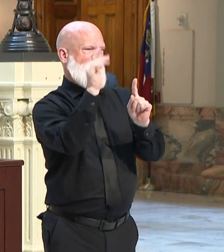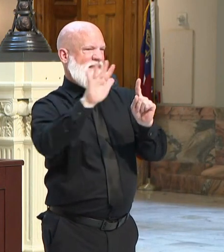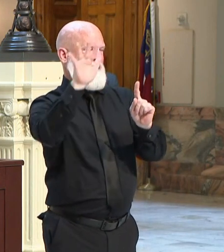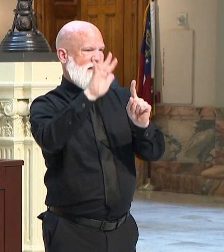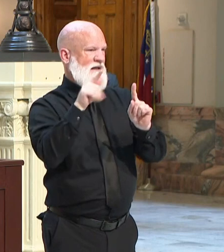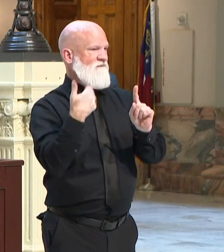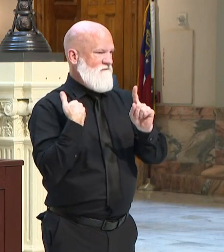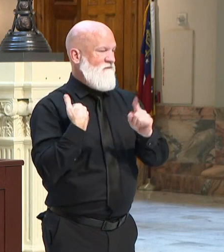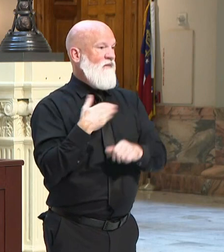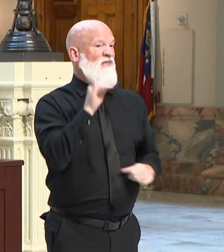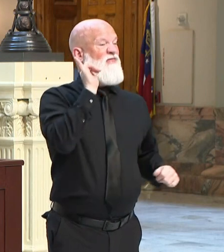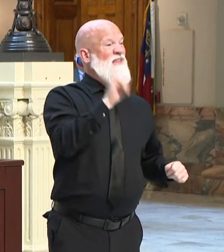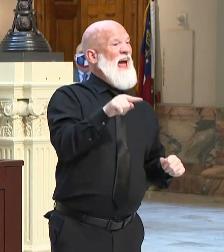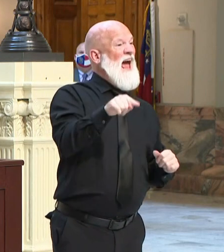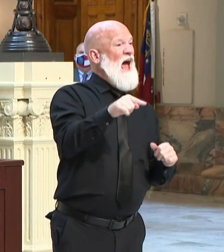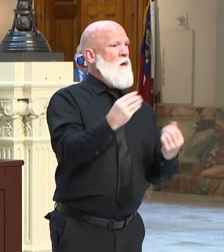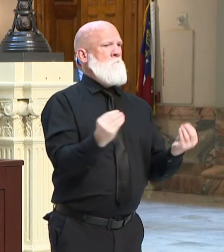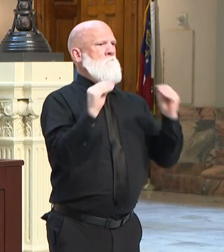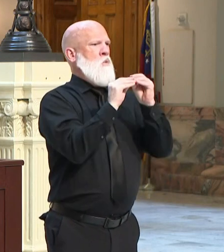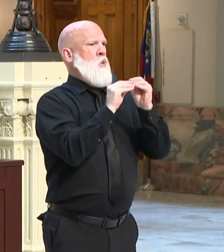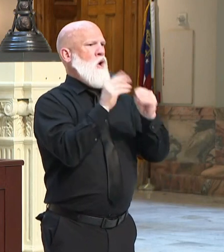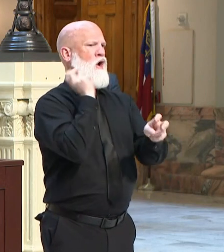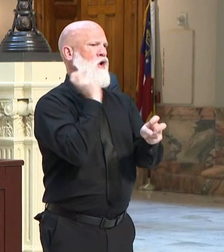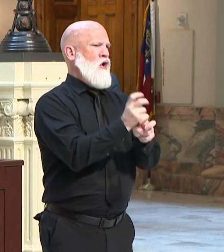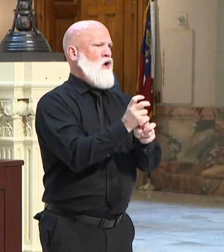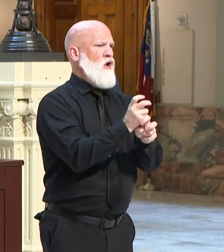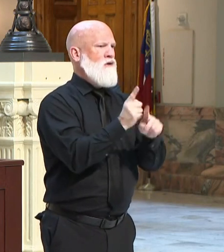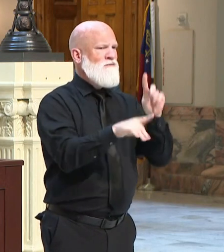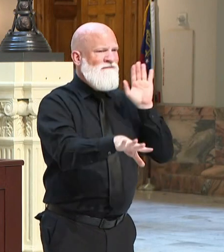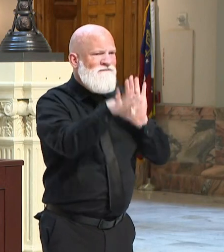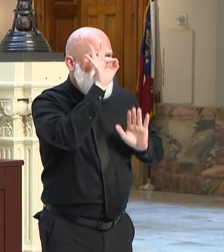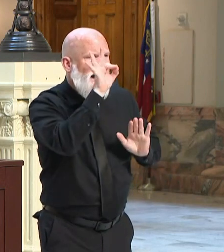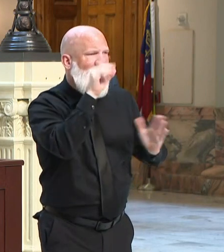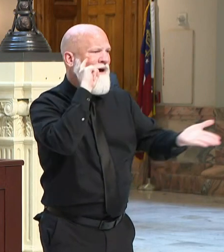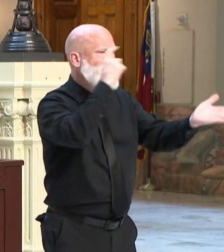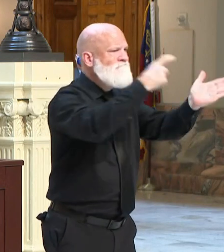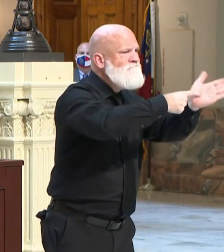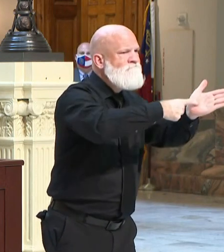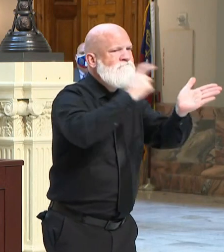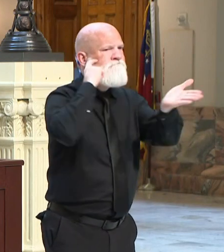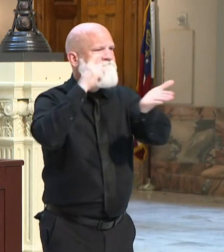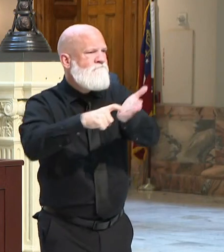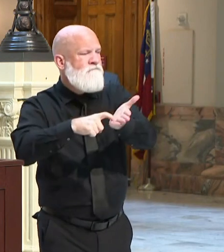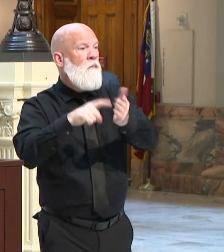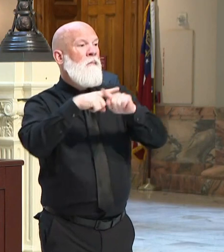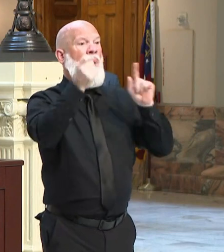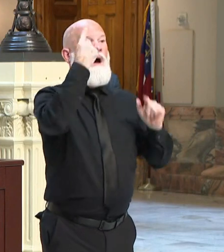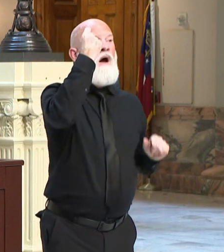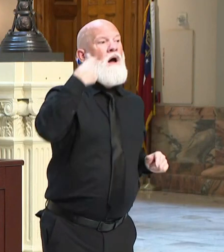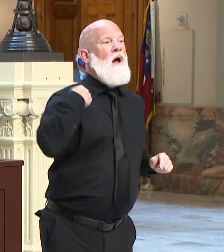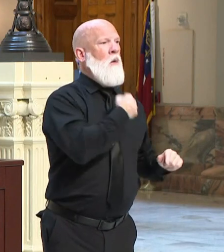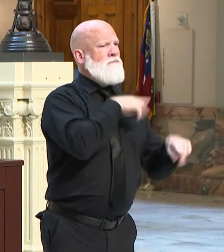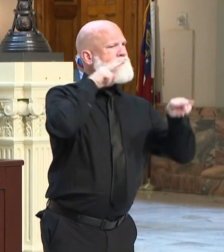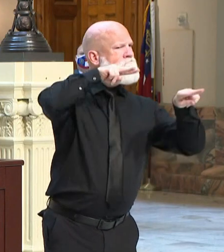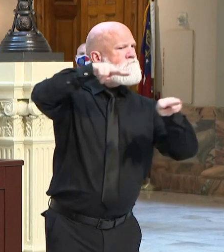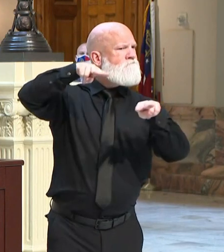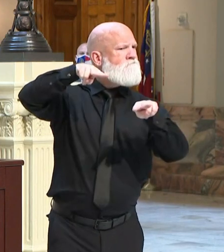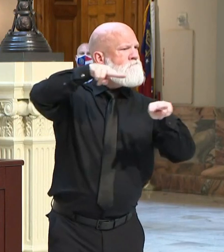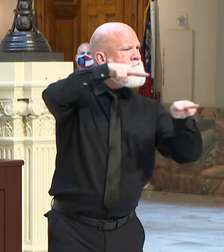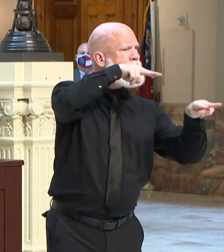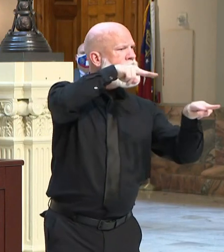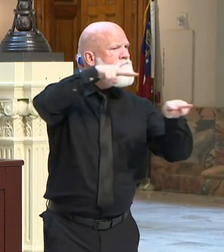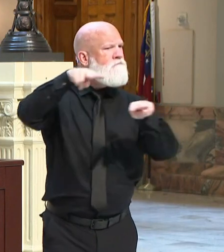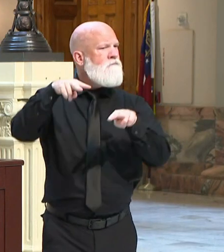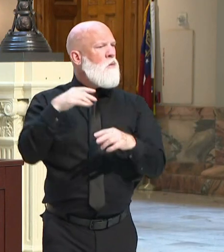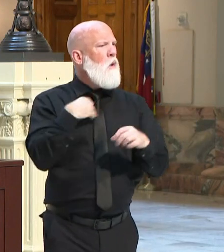difficult clinical course. We're staying on top of this very, very closely. This is where contact tracing is absolutely